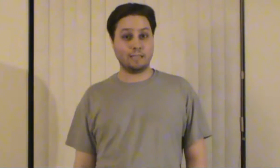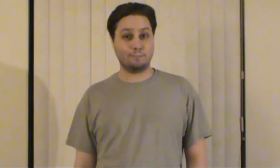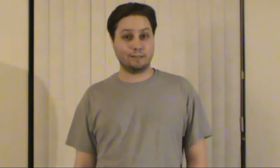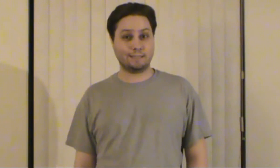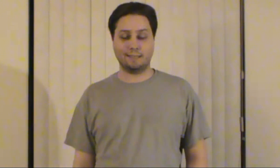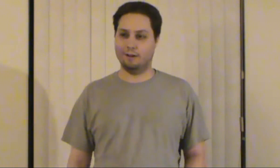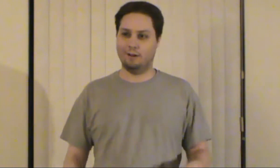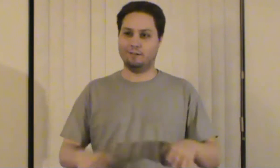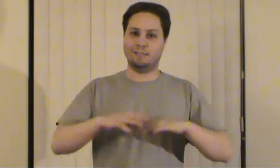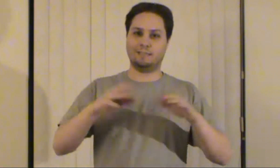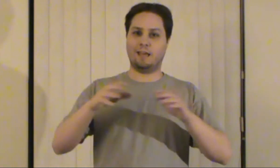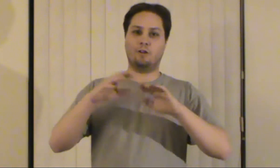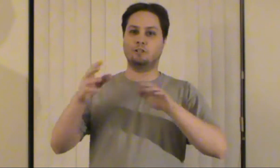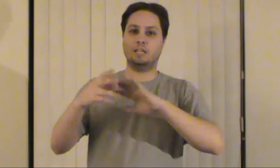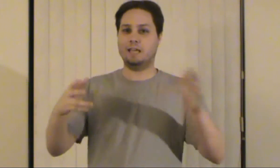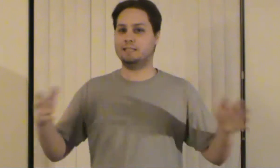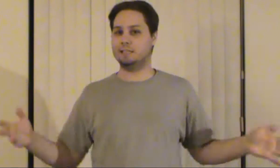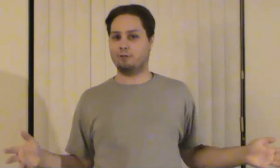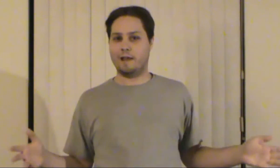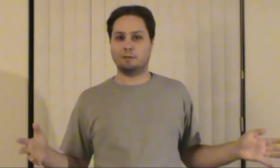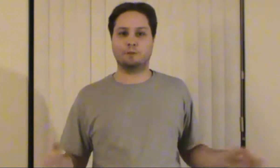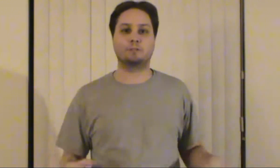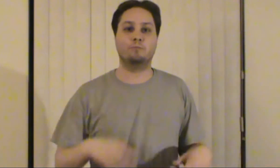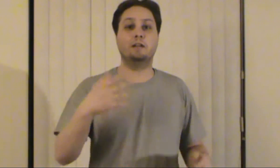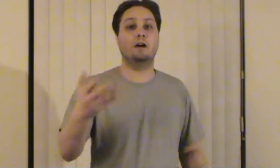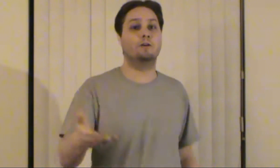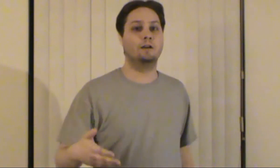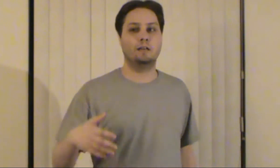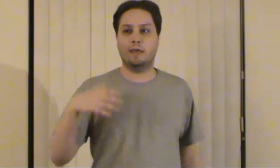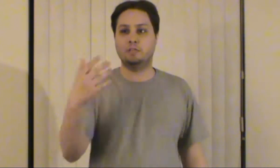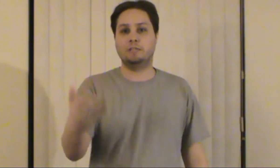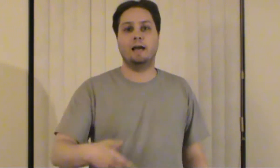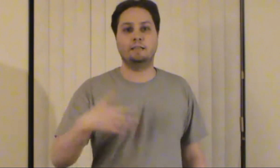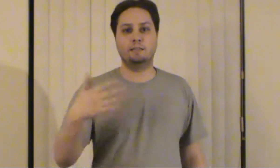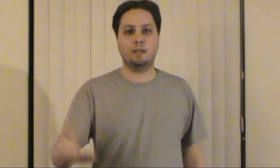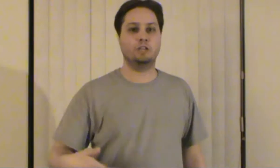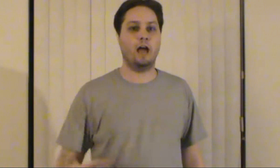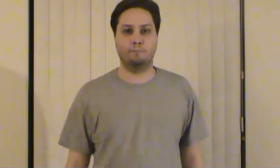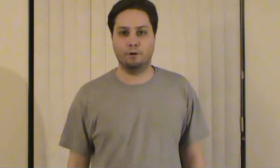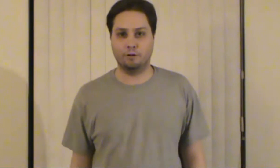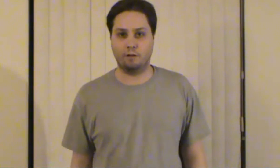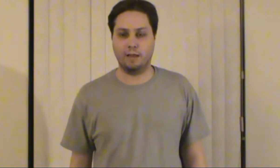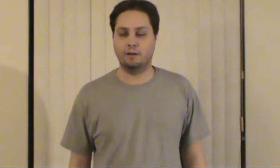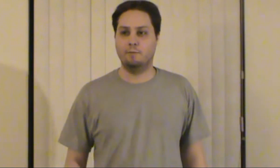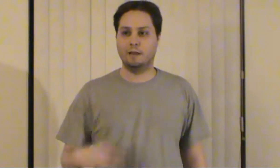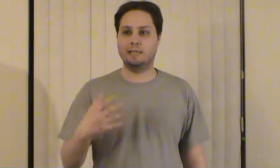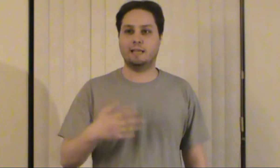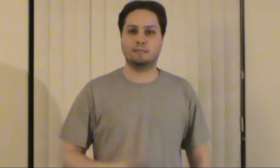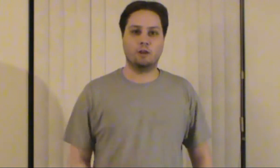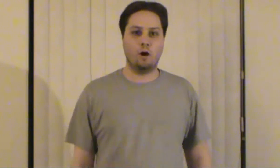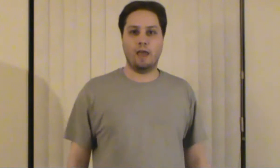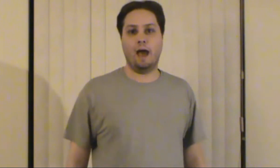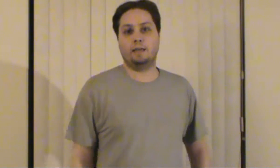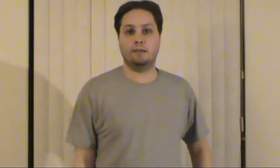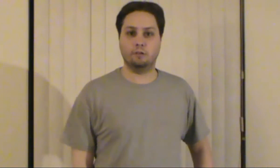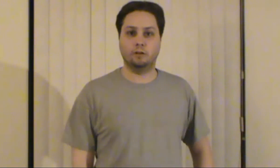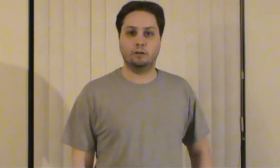crazy person you know it's like or she thinks he's a crazy person we know that she died in childbirth right but he says oh yeah i killed her